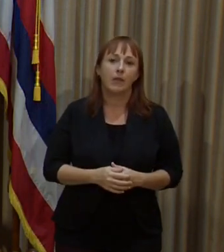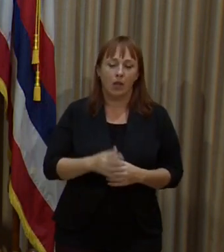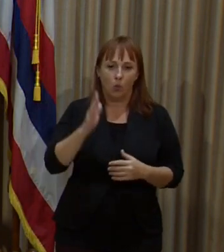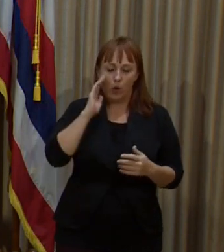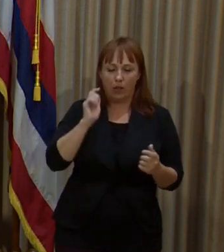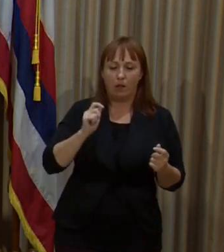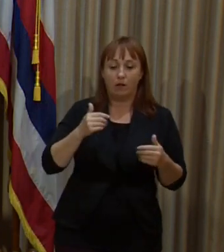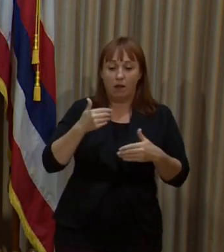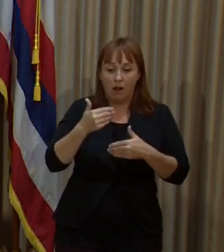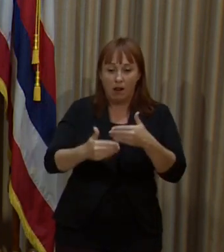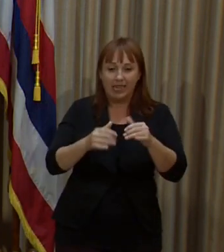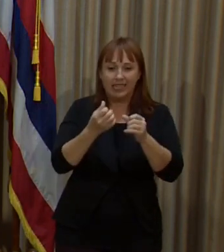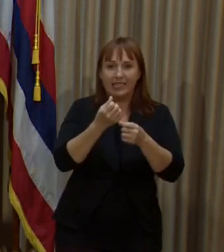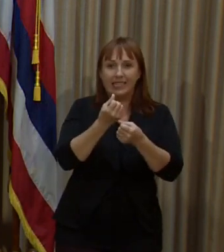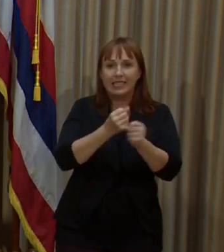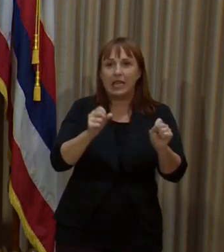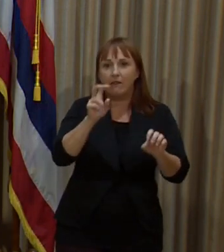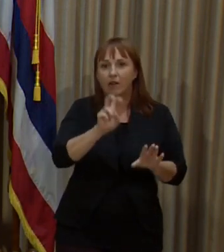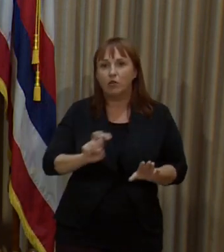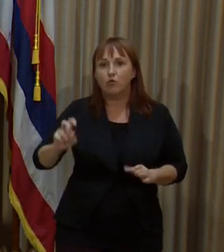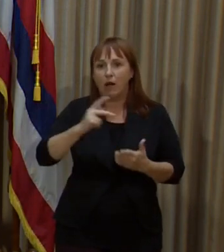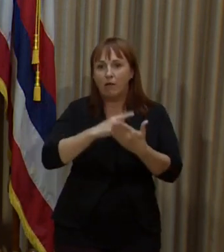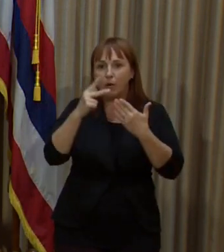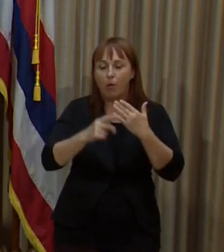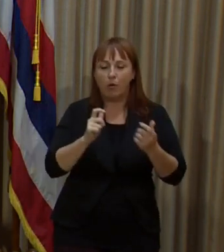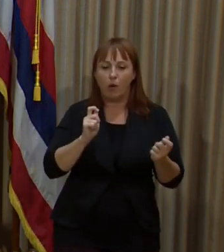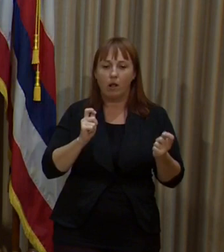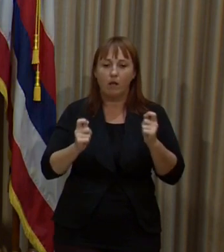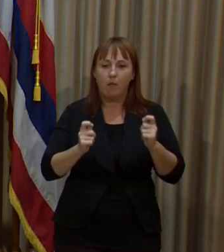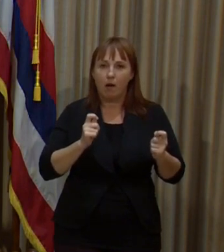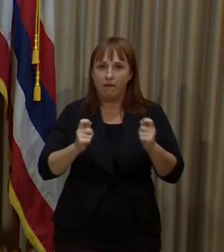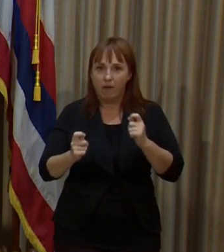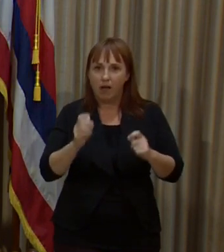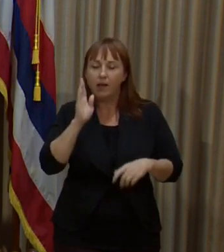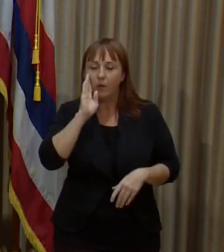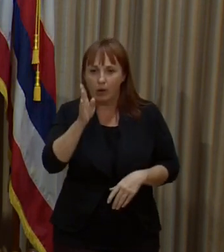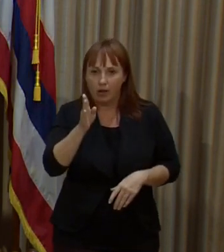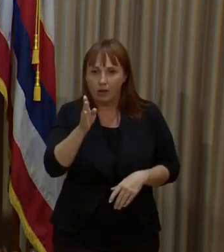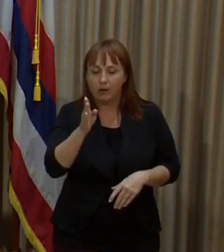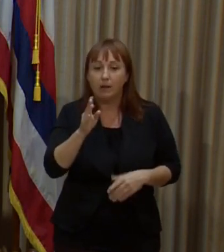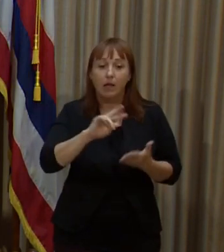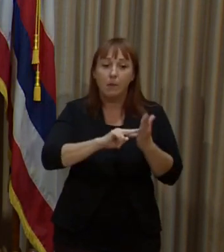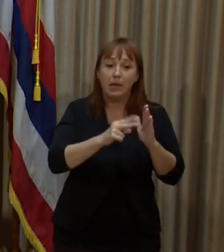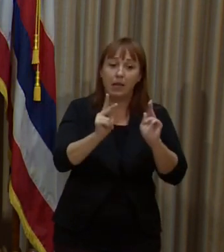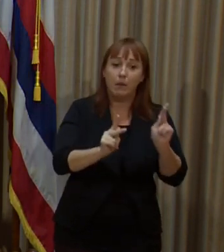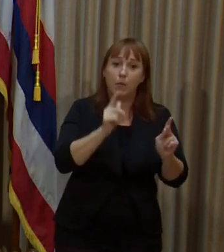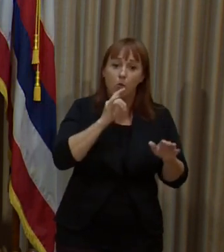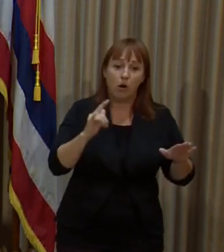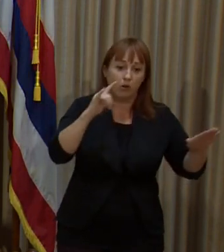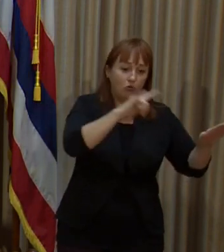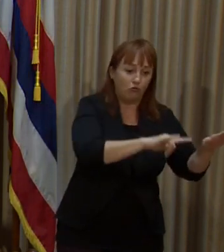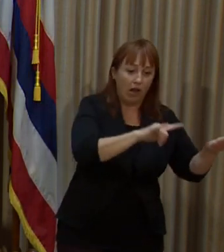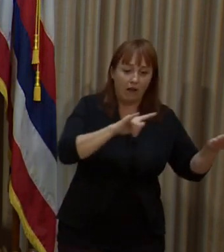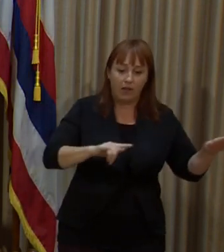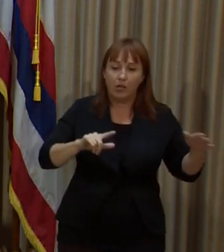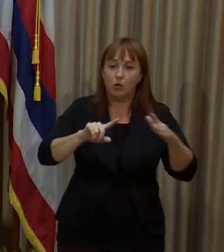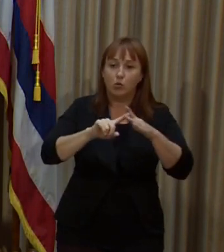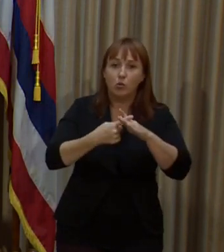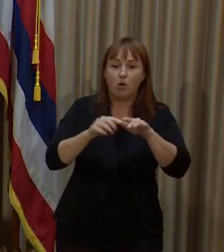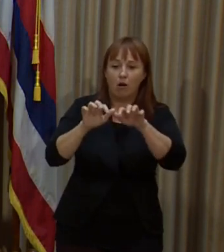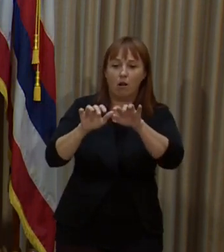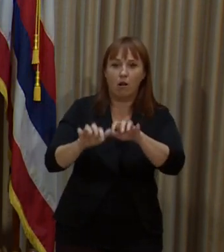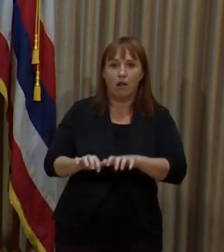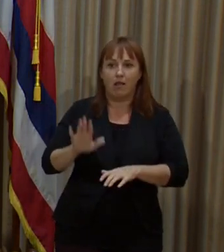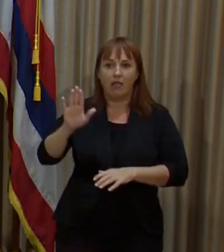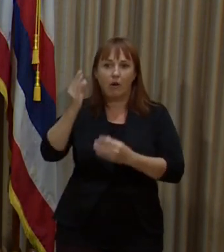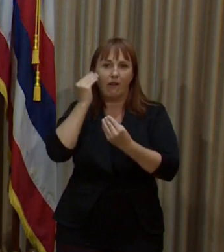modifications to the Safe Travels Program and we would allow those who are traveling to begin entering data